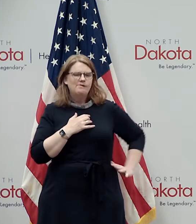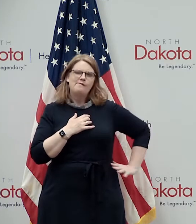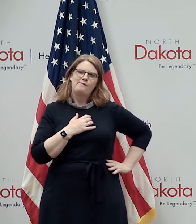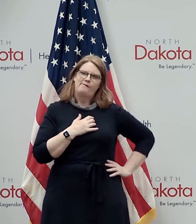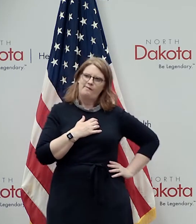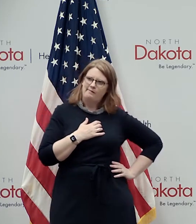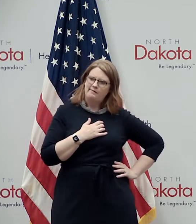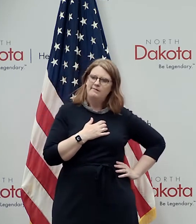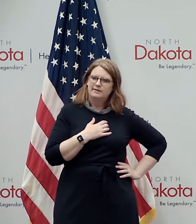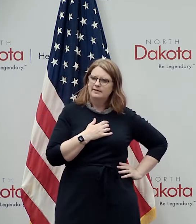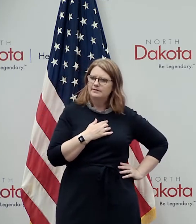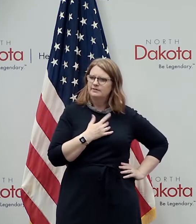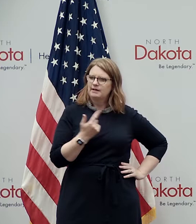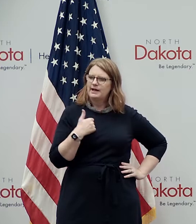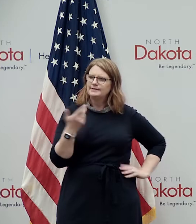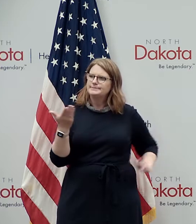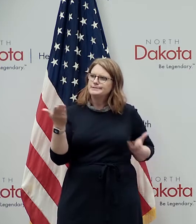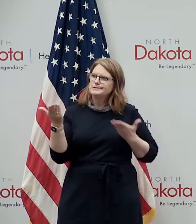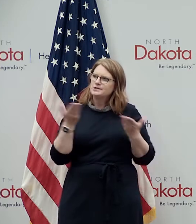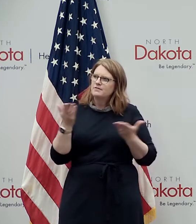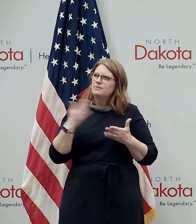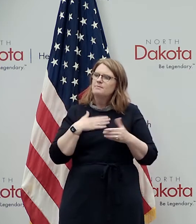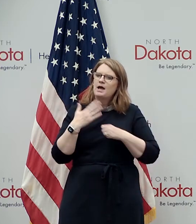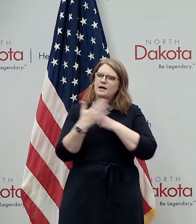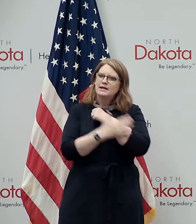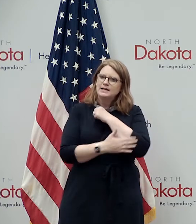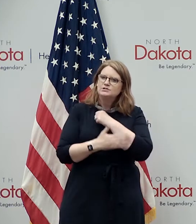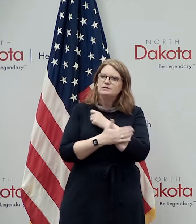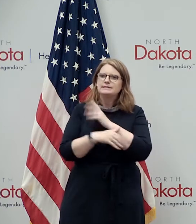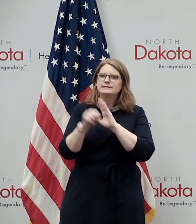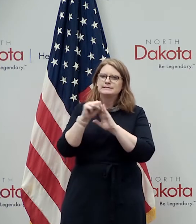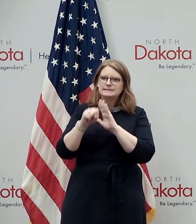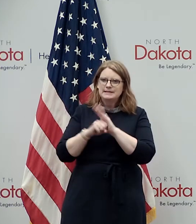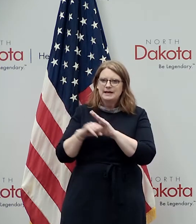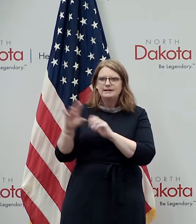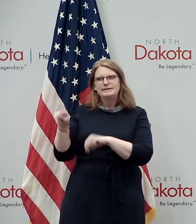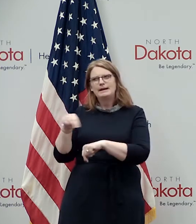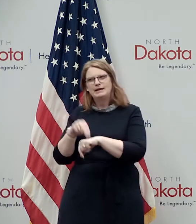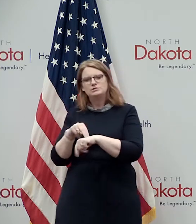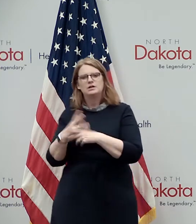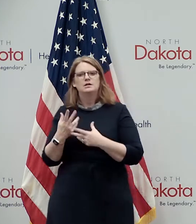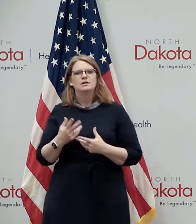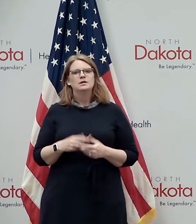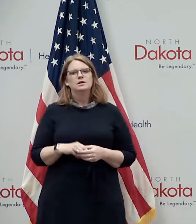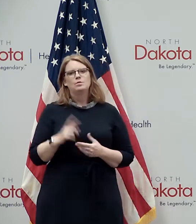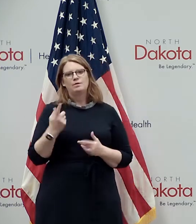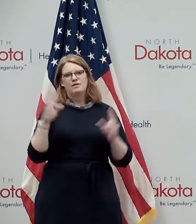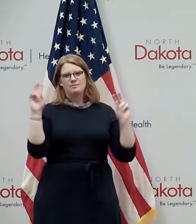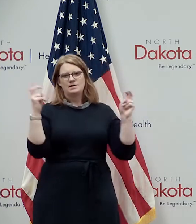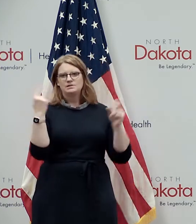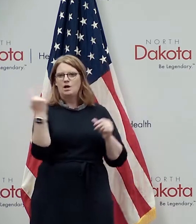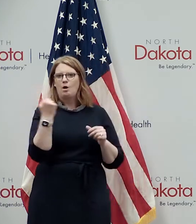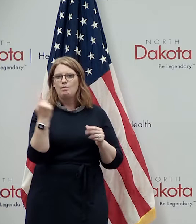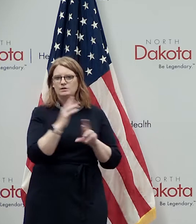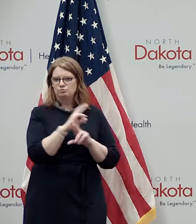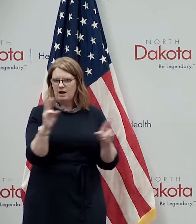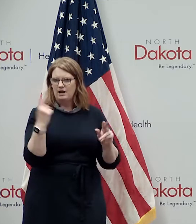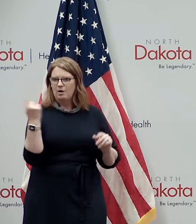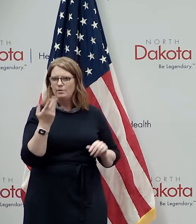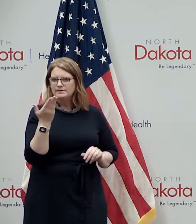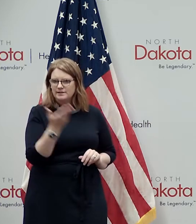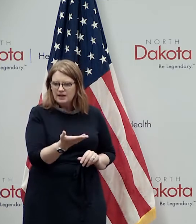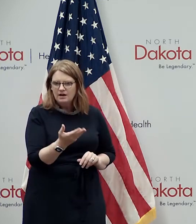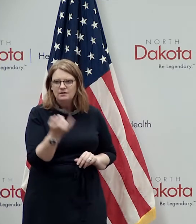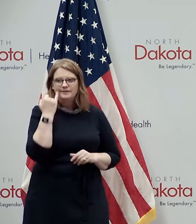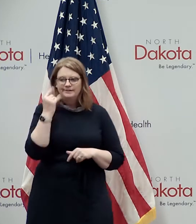serve their community their state and their nation the governor touched on the national guard one of our mottos is always ready always there and